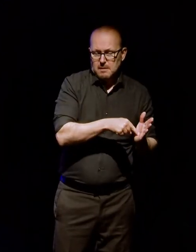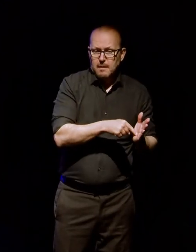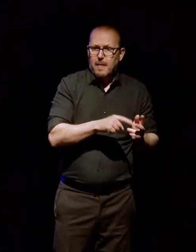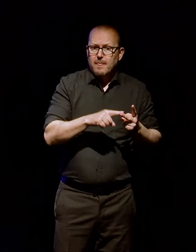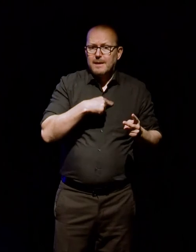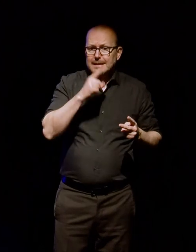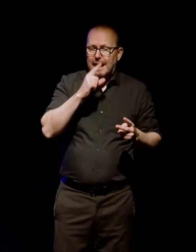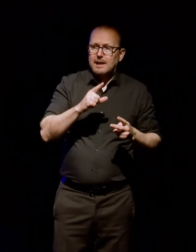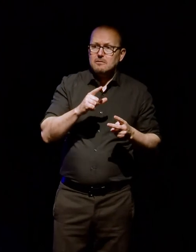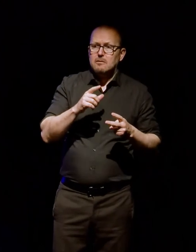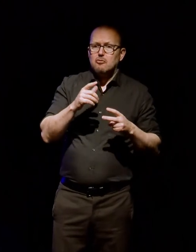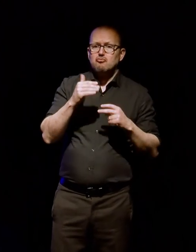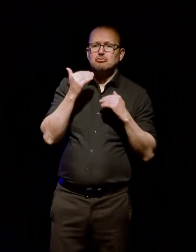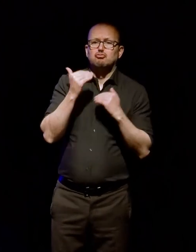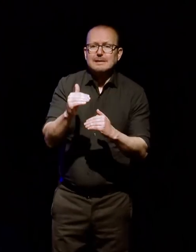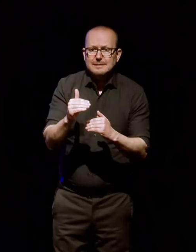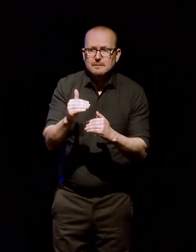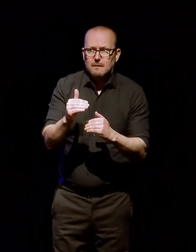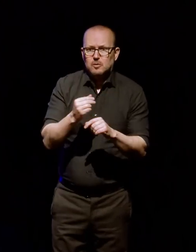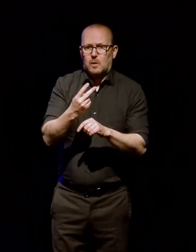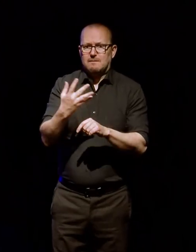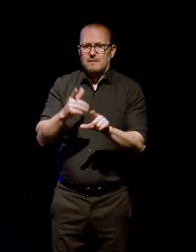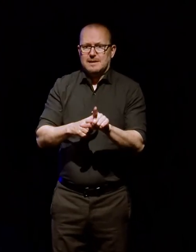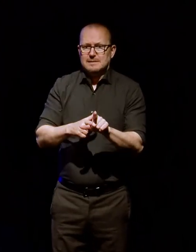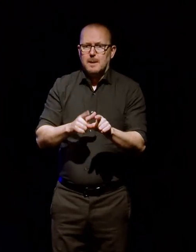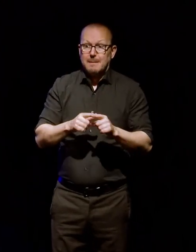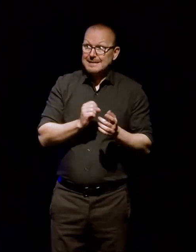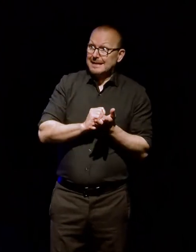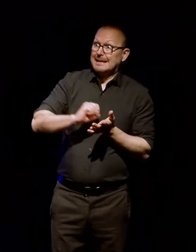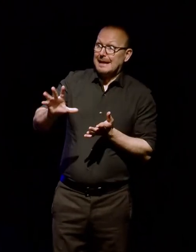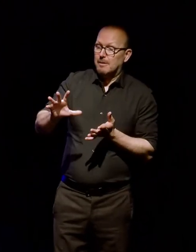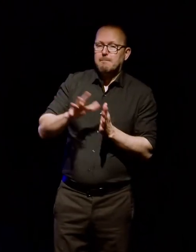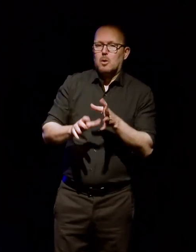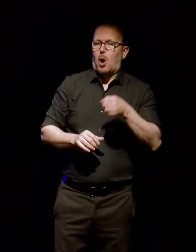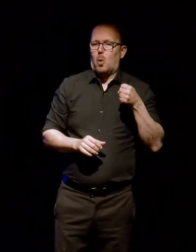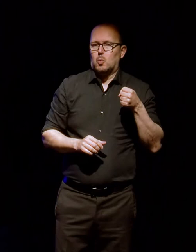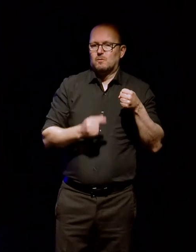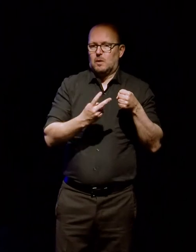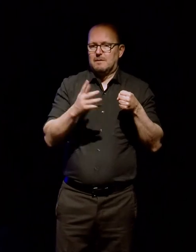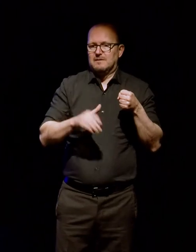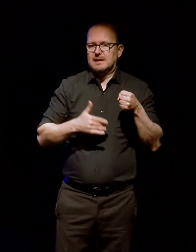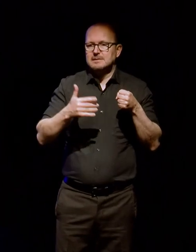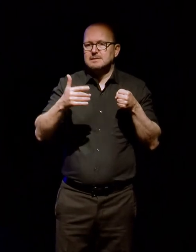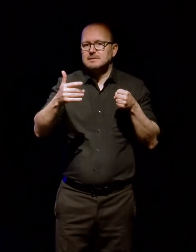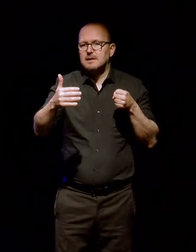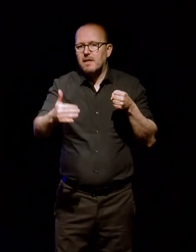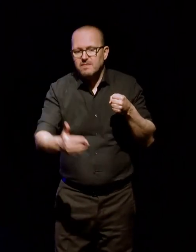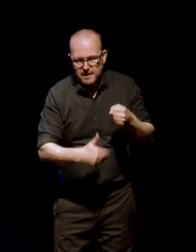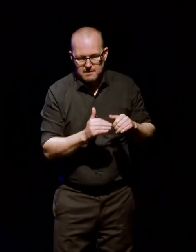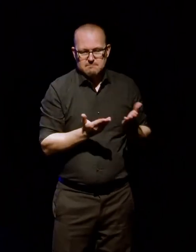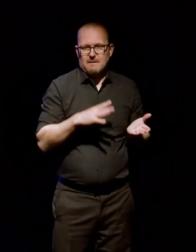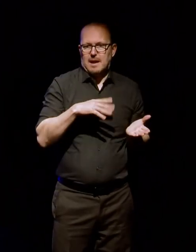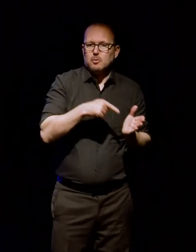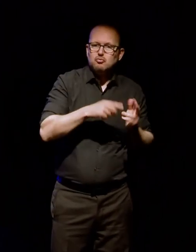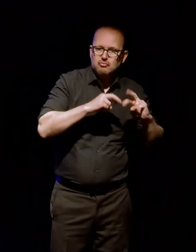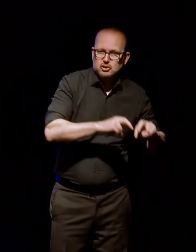years, so nobody can have access to it for 25 years, and then it will be available to researchers. And, um, our third and